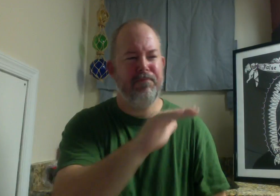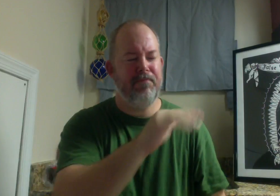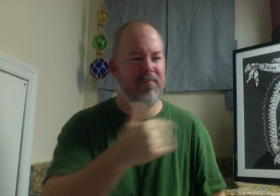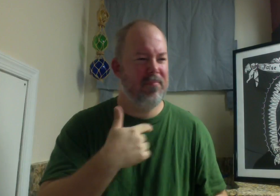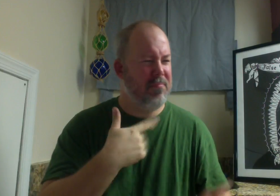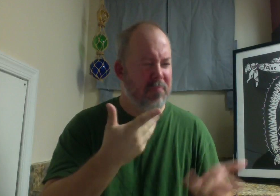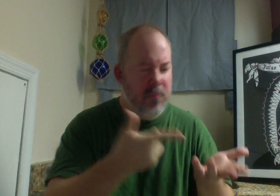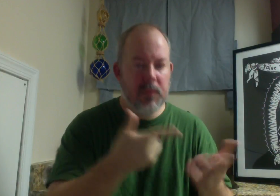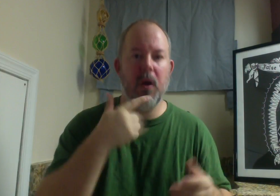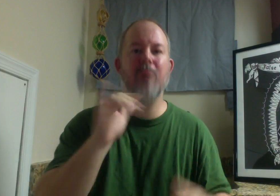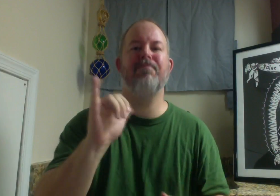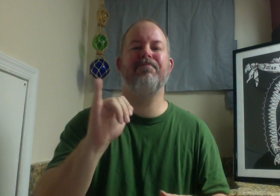It was a